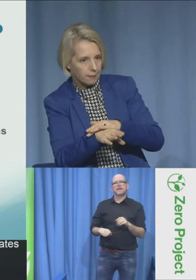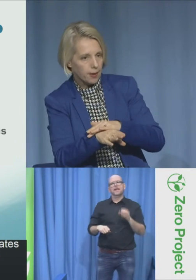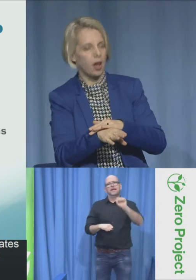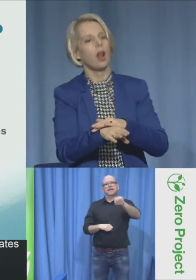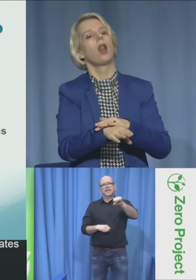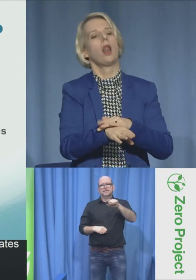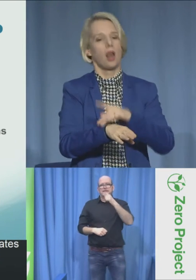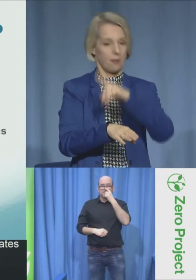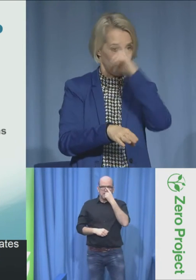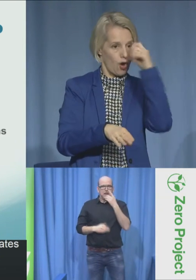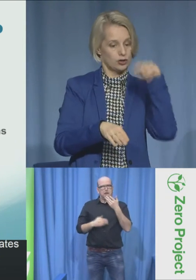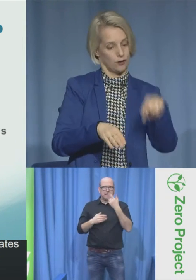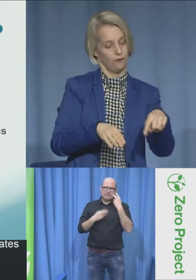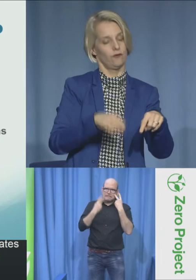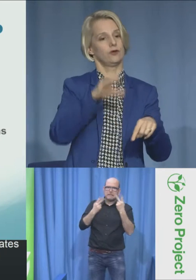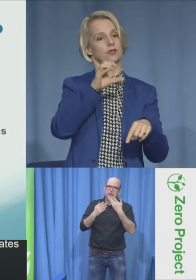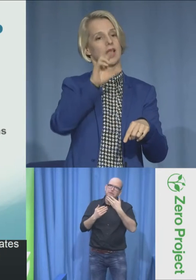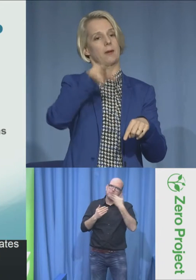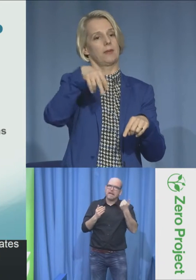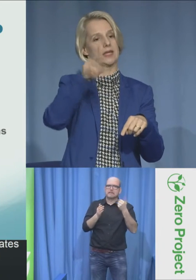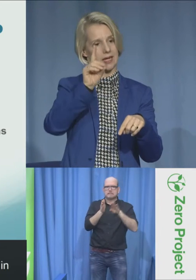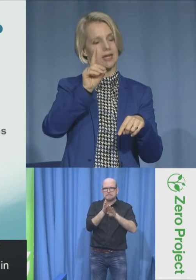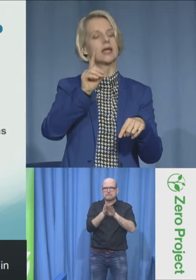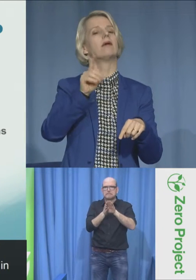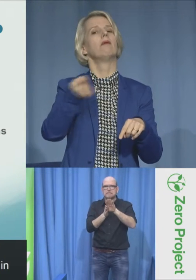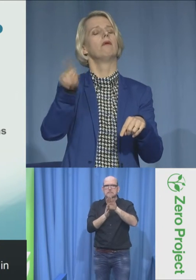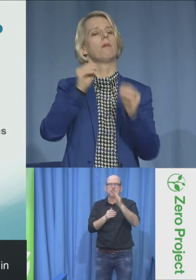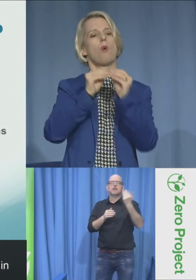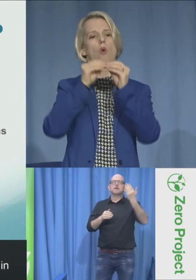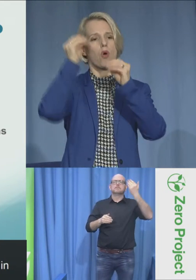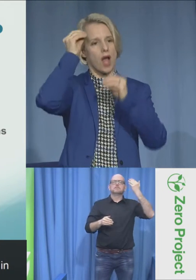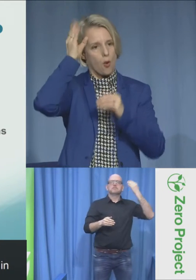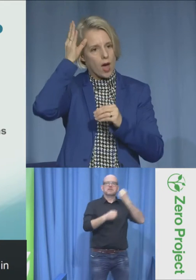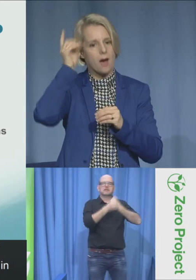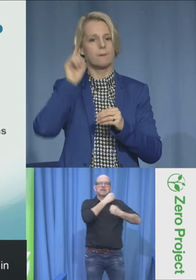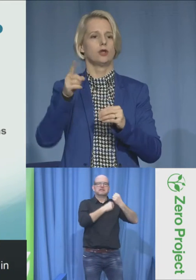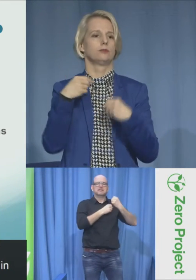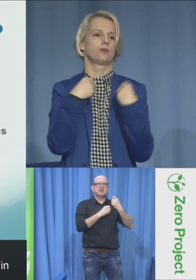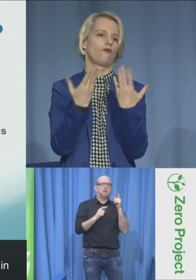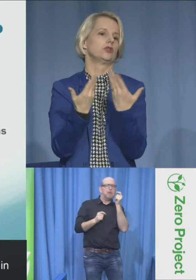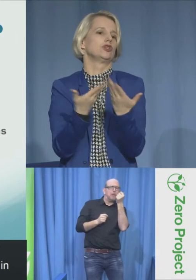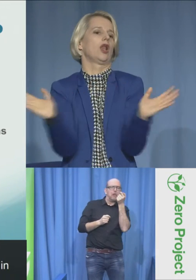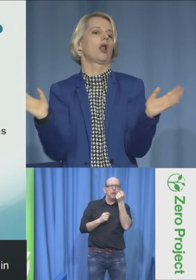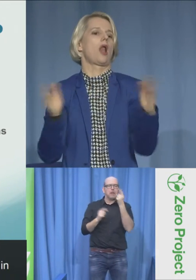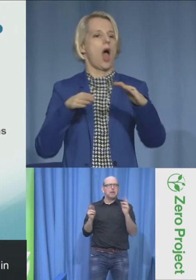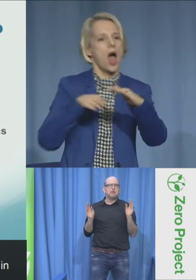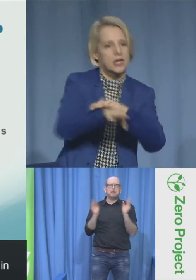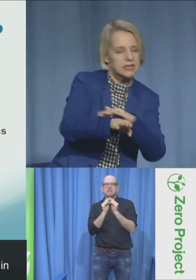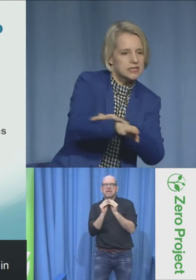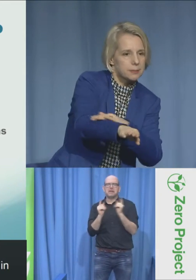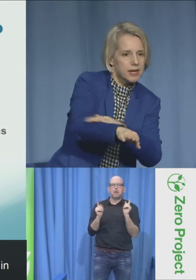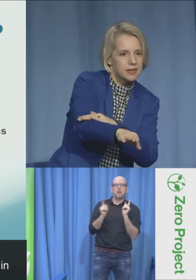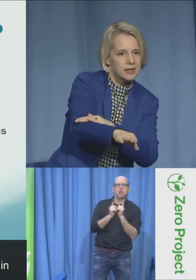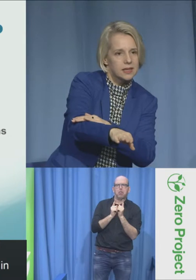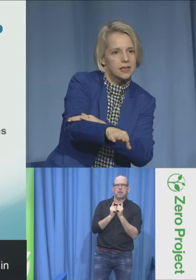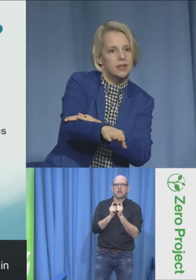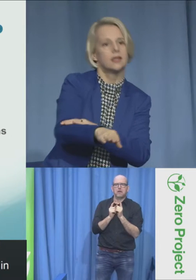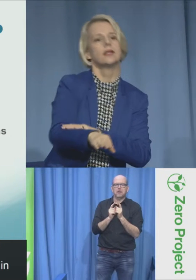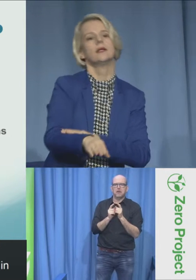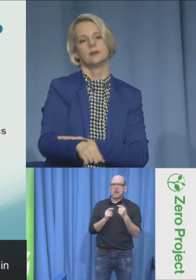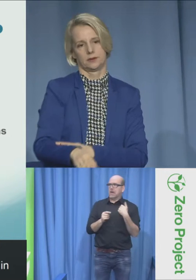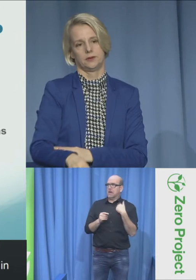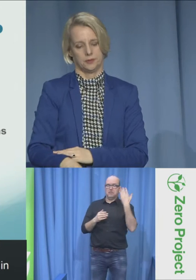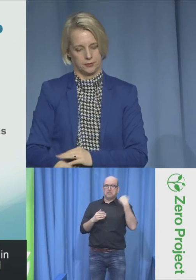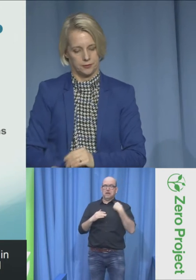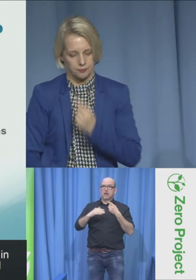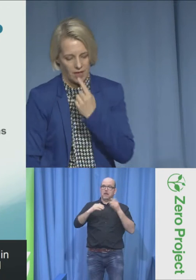the European Parliament before we had no meetings that were accessible and because of the UN CRPD, the European Parliament and